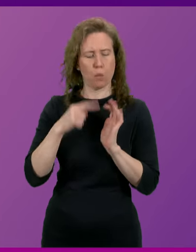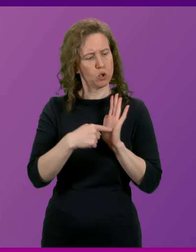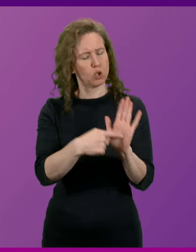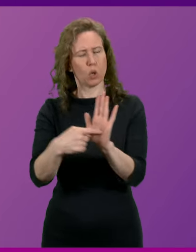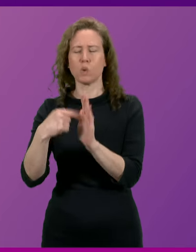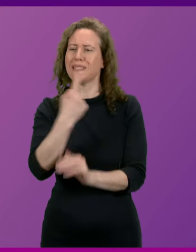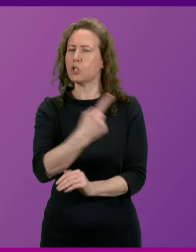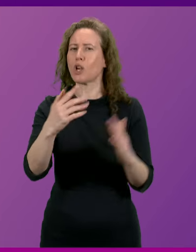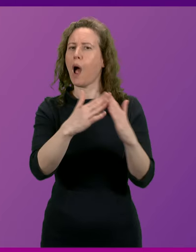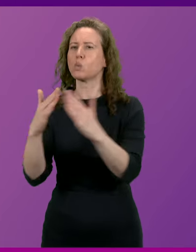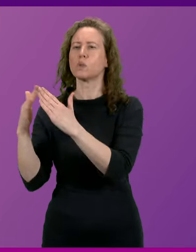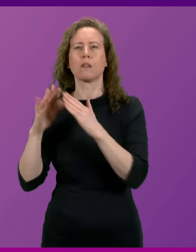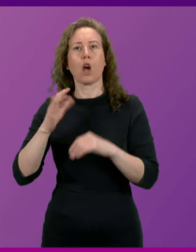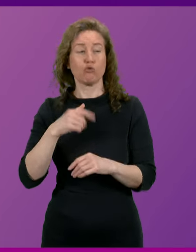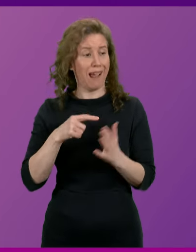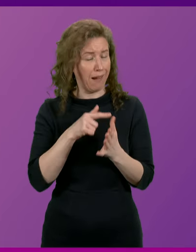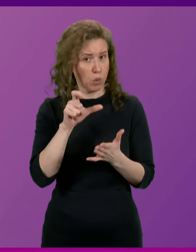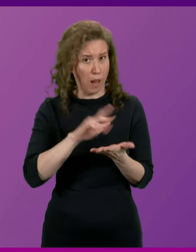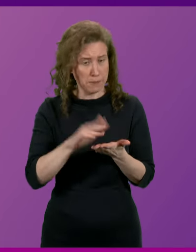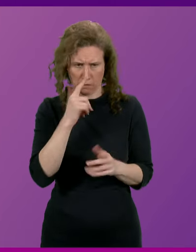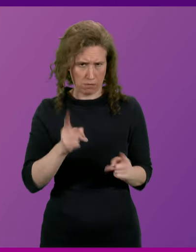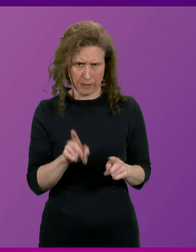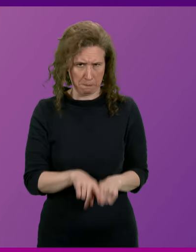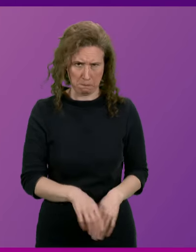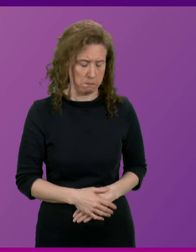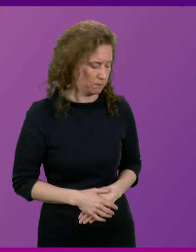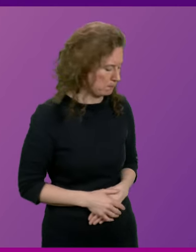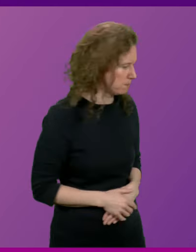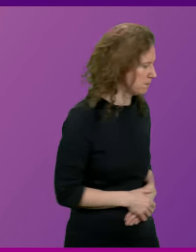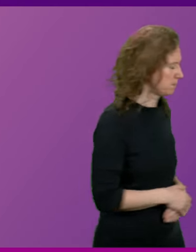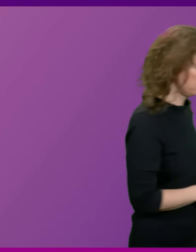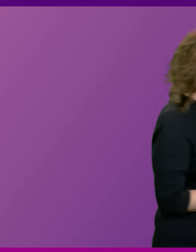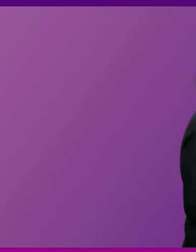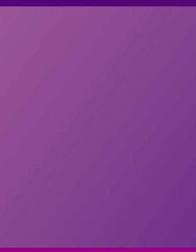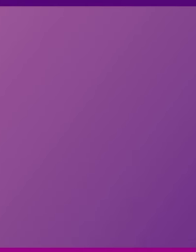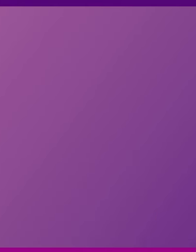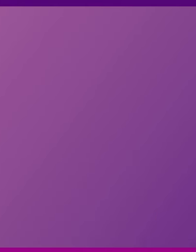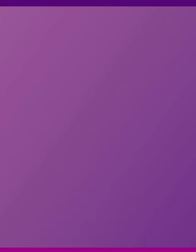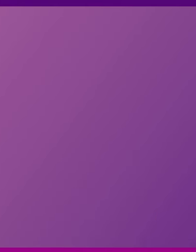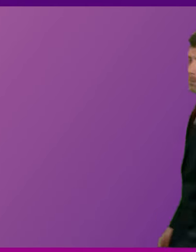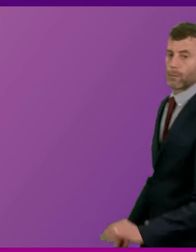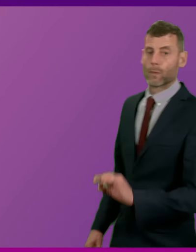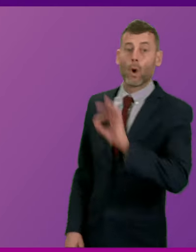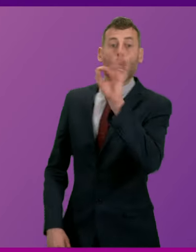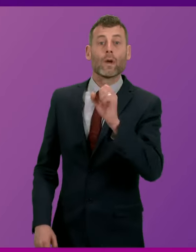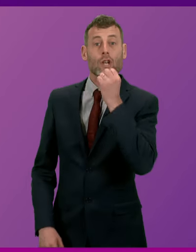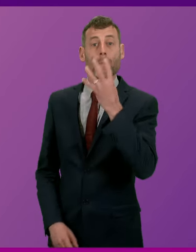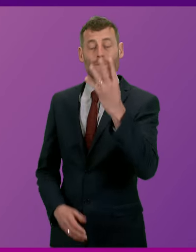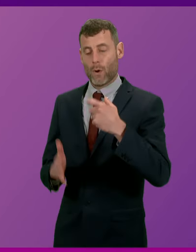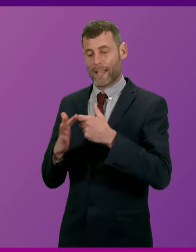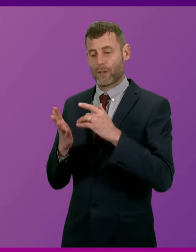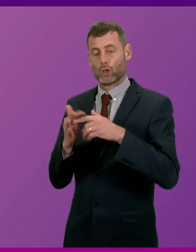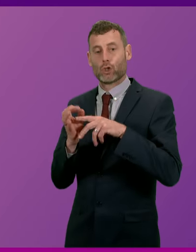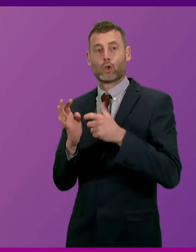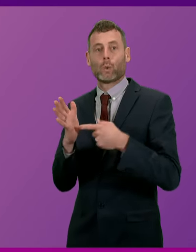country. I don't think Alex Cole-Hamilton can do the same. Question number four, Kevin Stewart. Thank you, Presiding Officer.